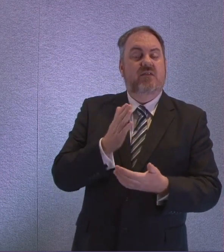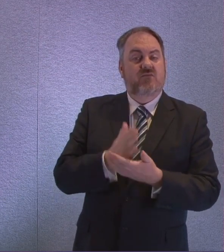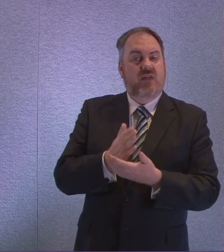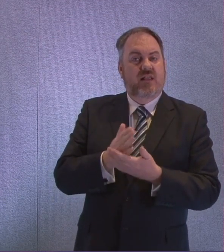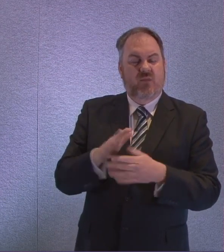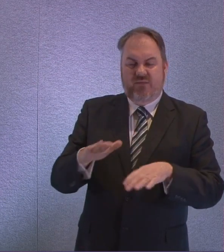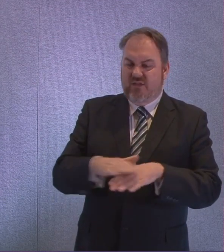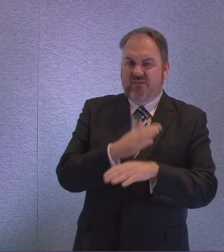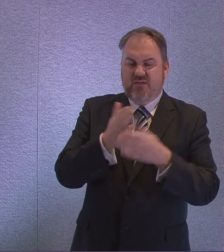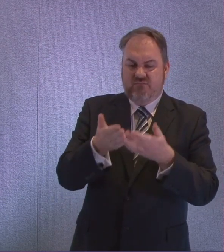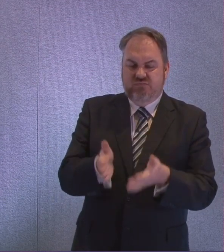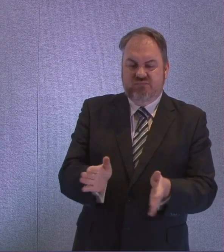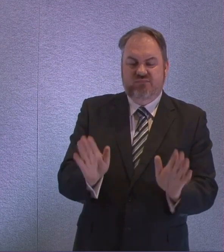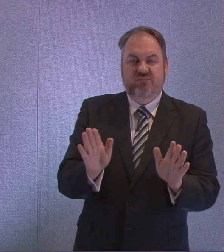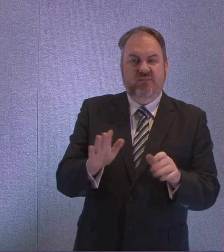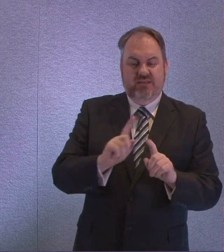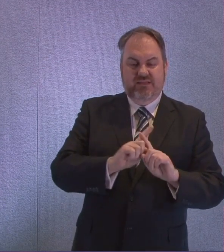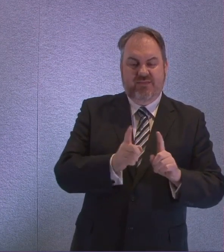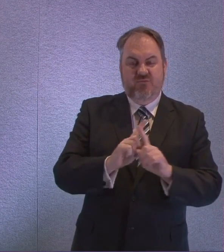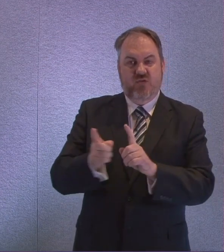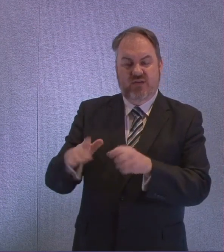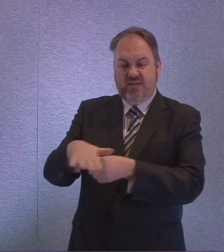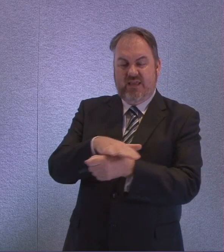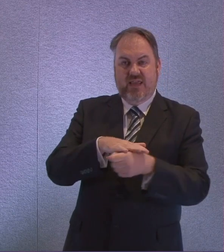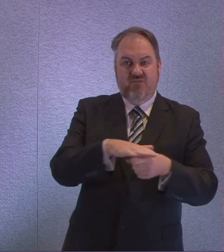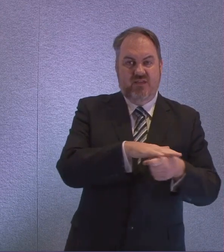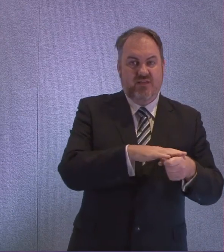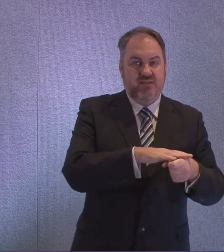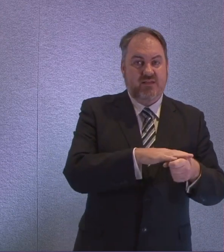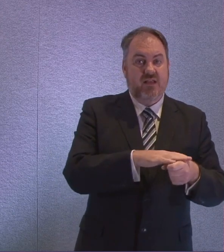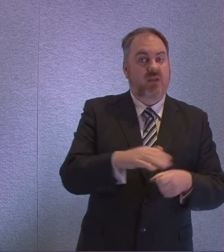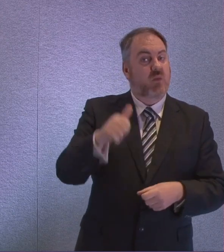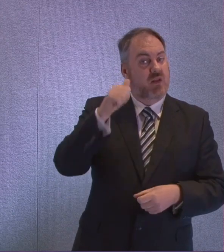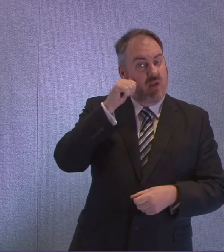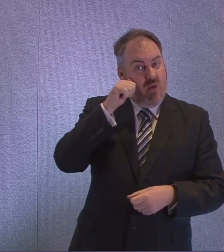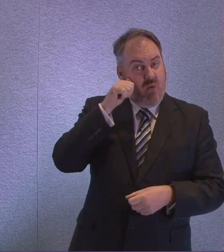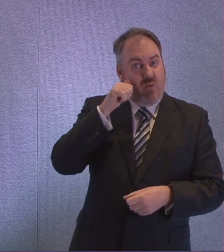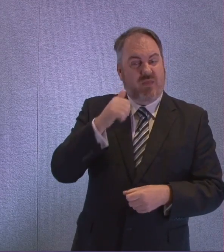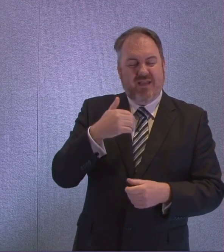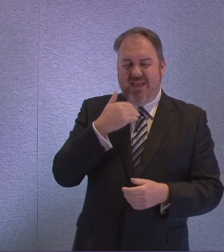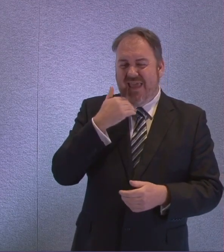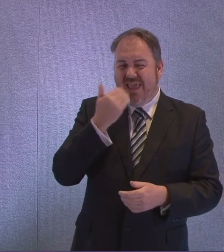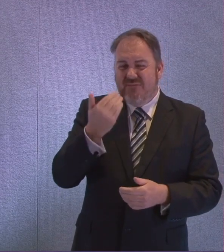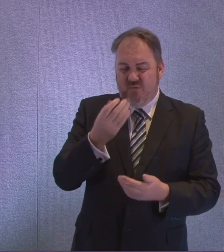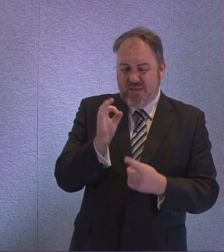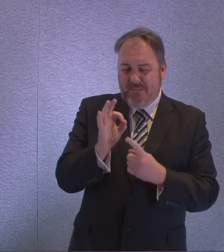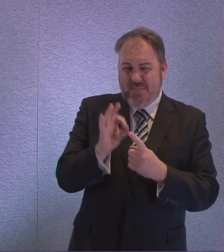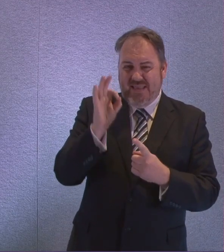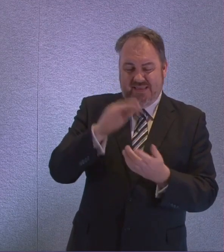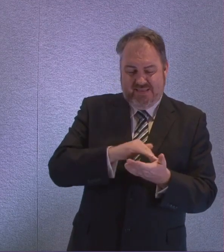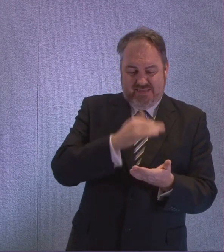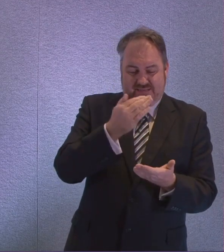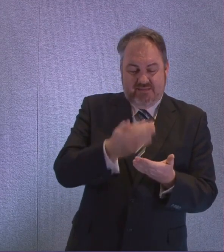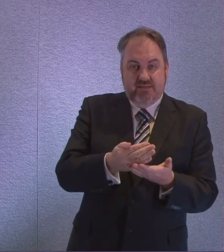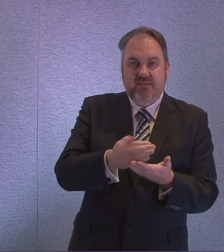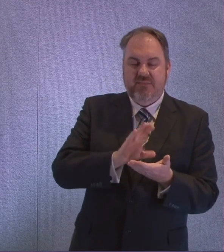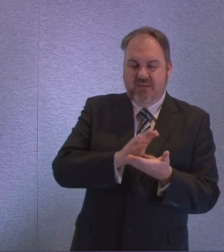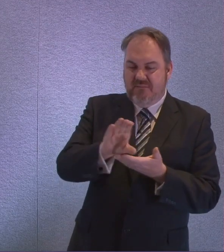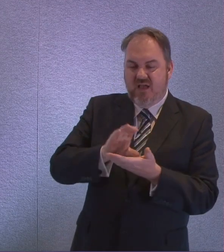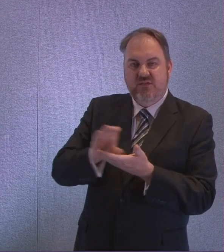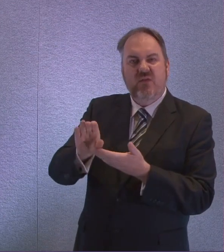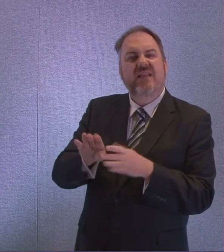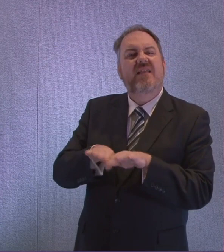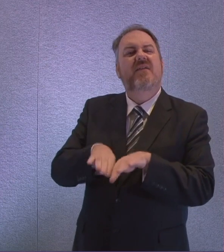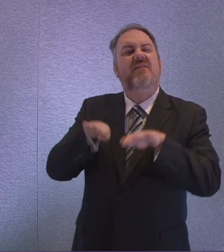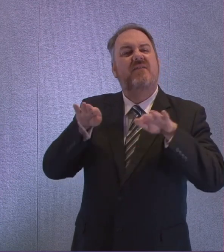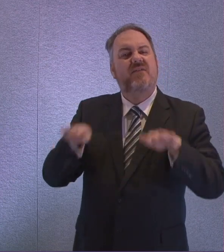range of sectors that is support not available elsewhere. So every penny has been passed on, but we're trying to do that in as fair a